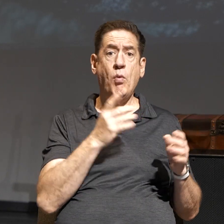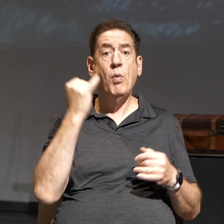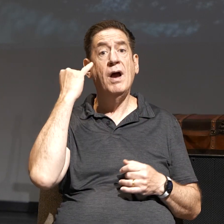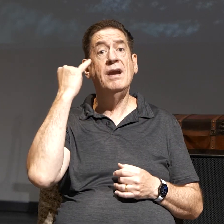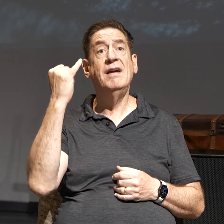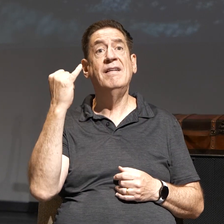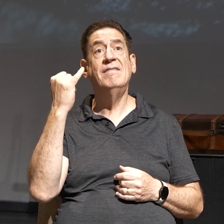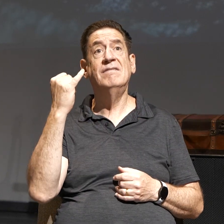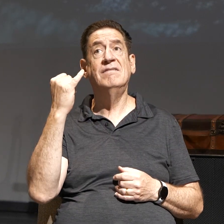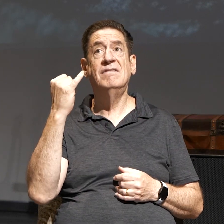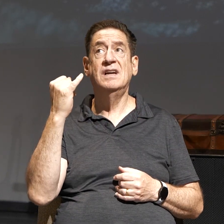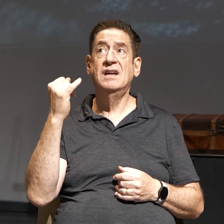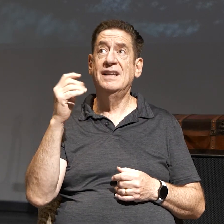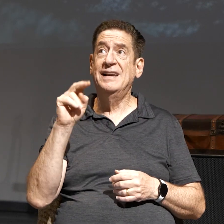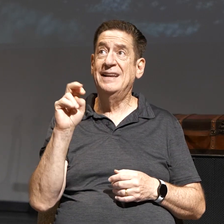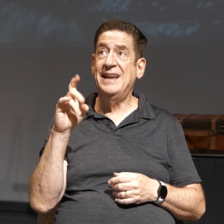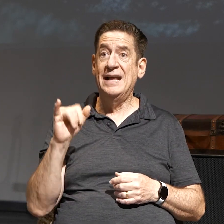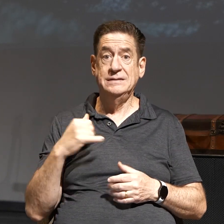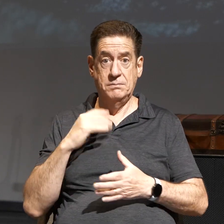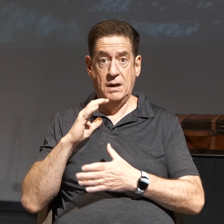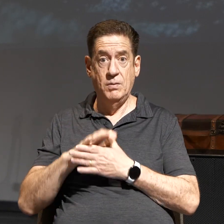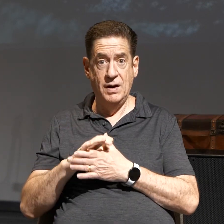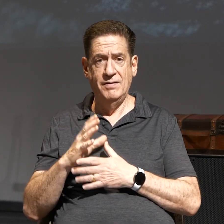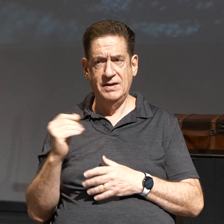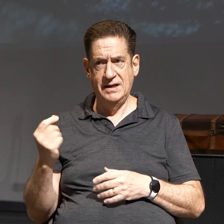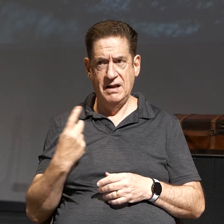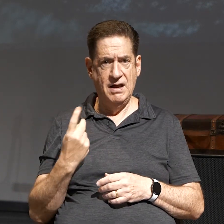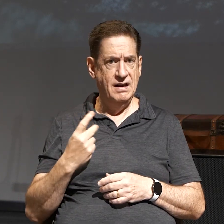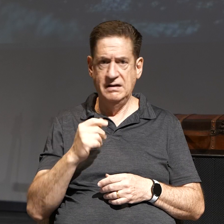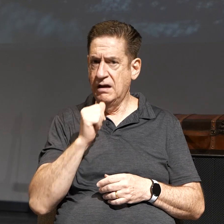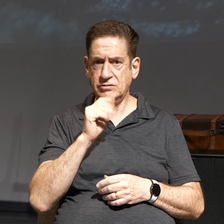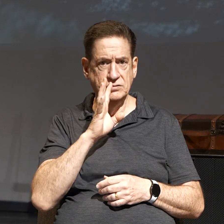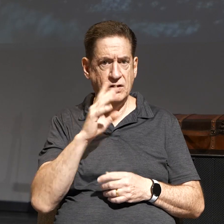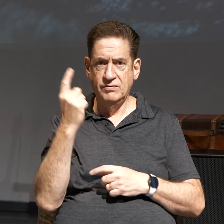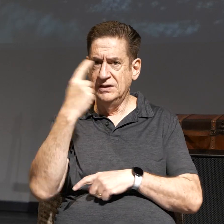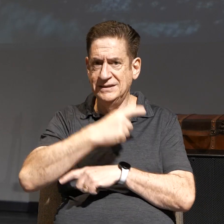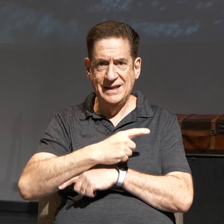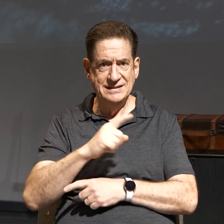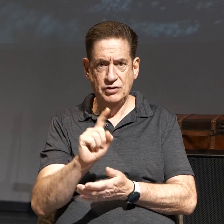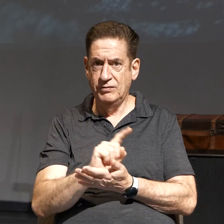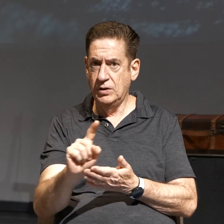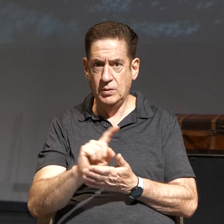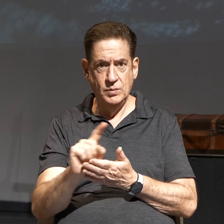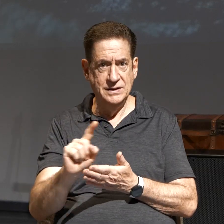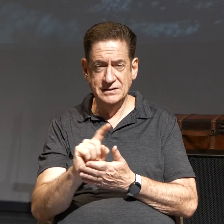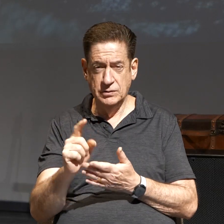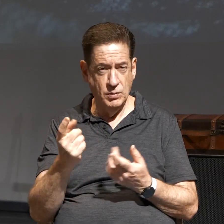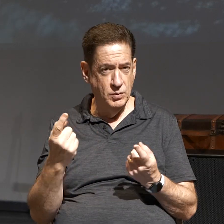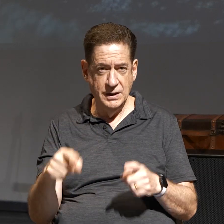for days or maybe even weeks, especially after this sermon?